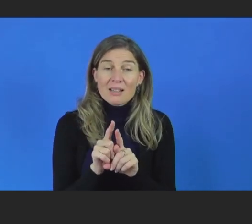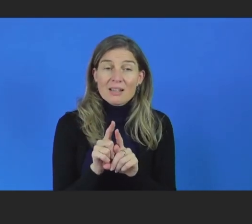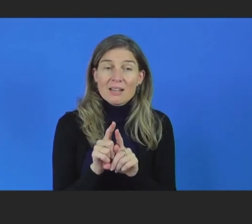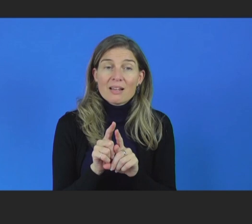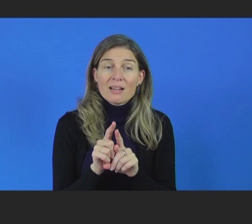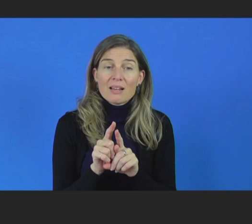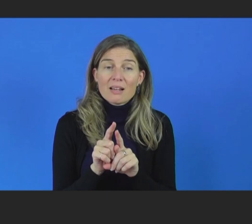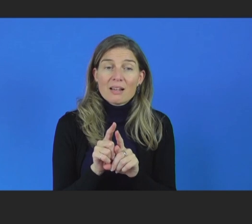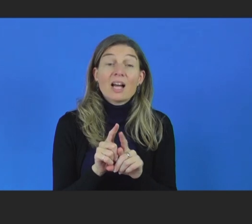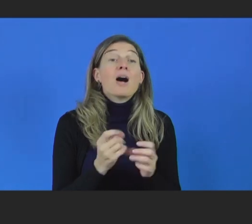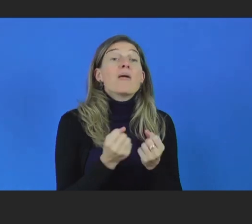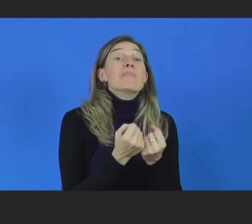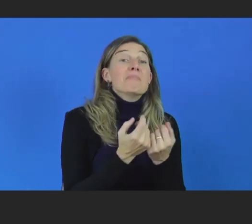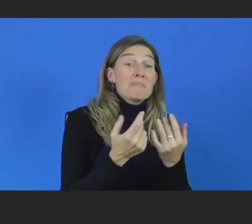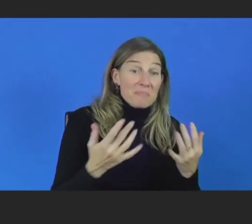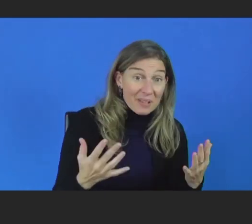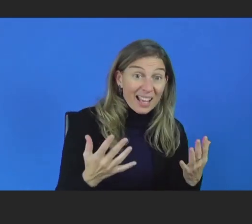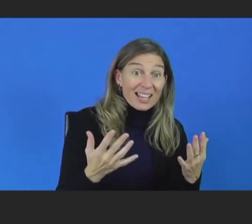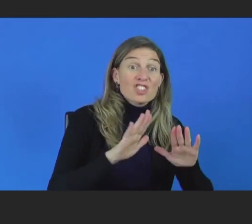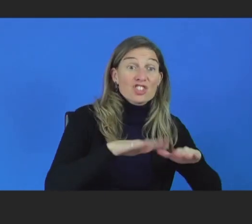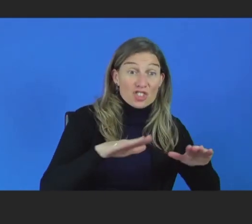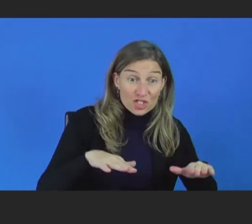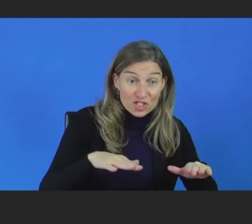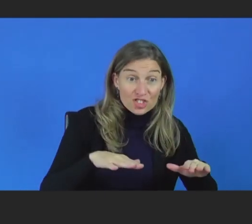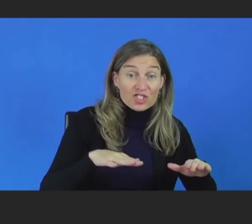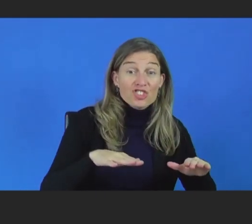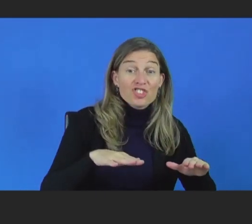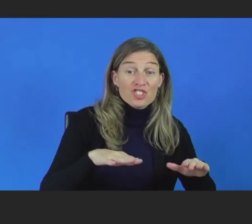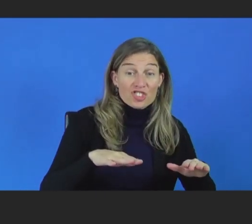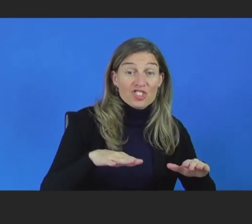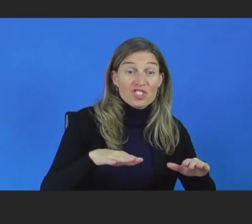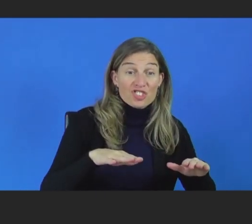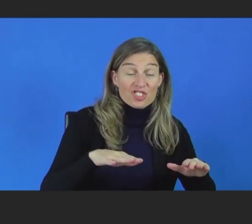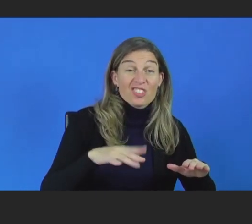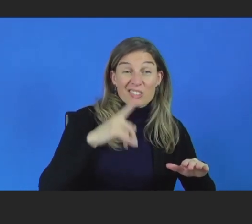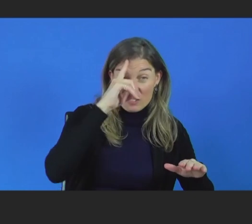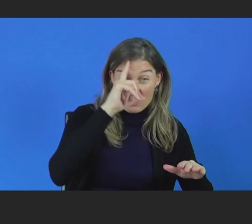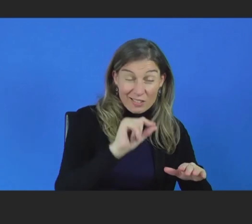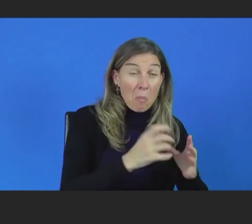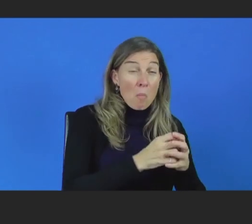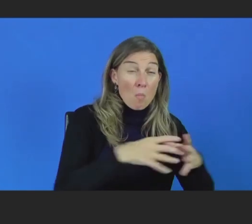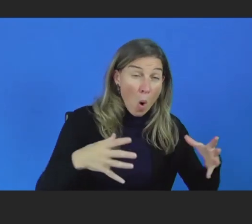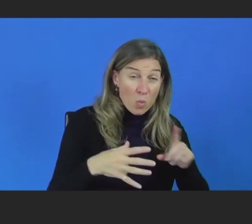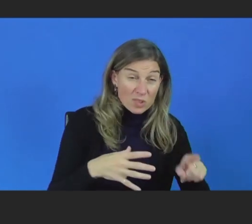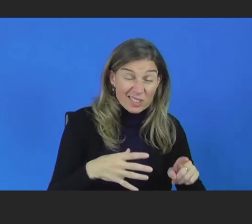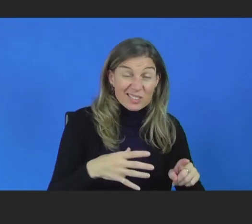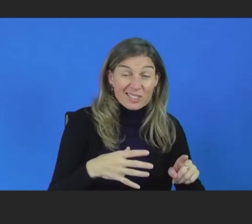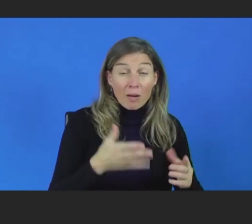or more children with cognitive disabilities than all the other disabilities put together. And that's where it has the greatest impact